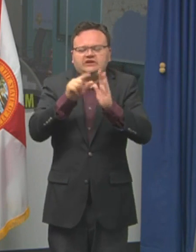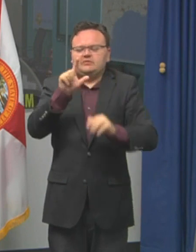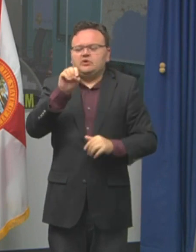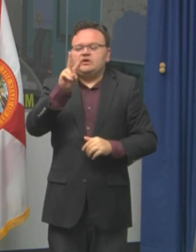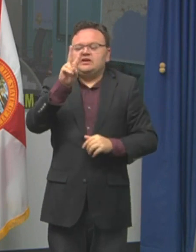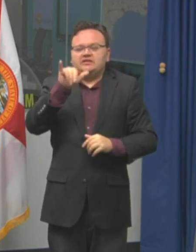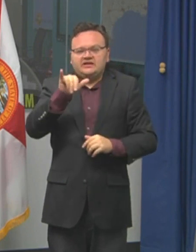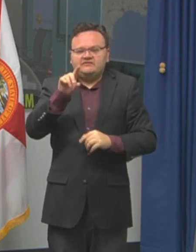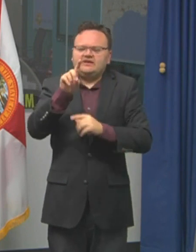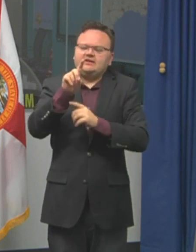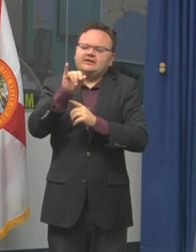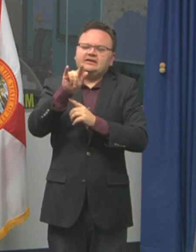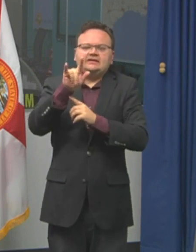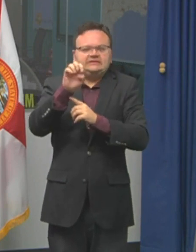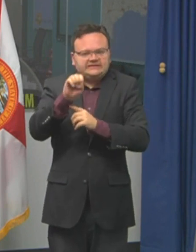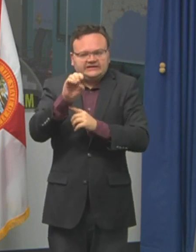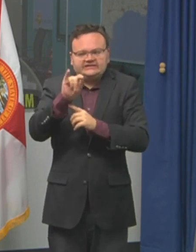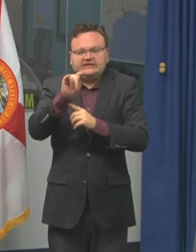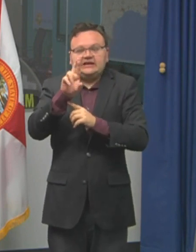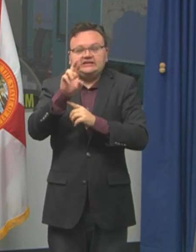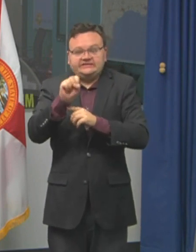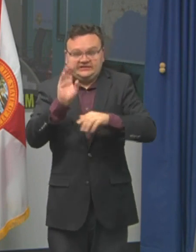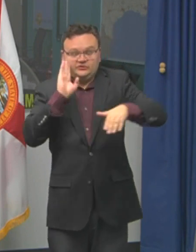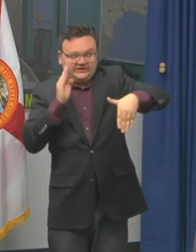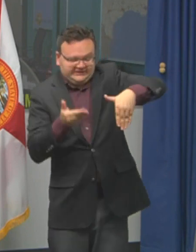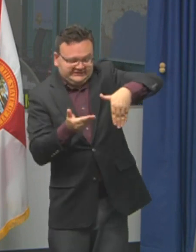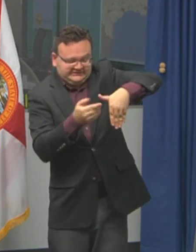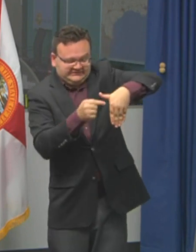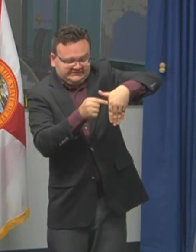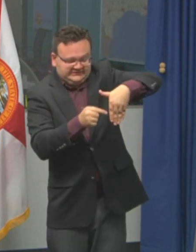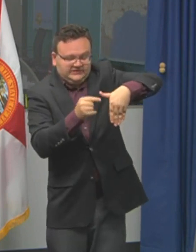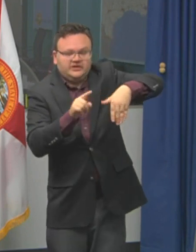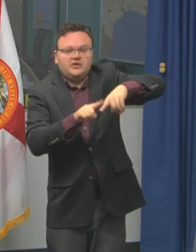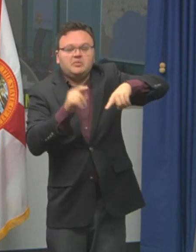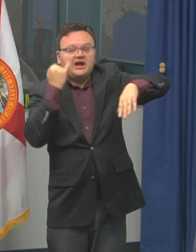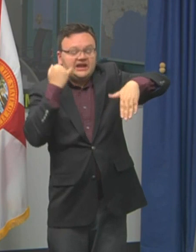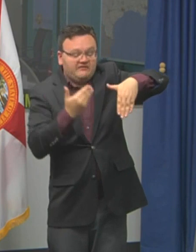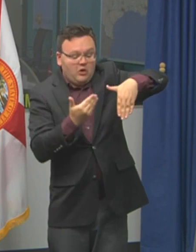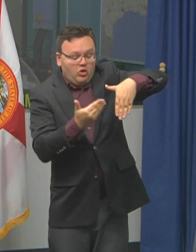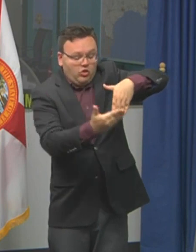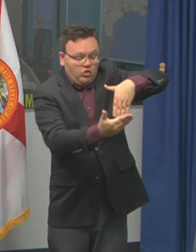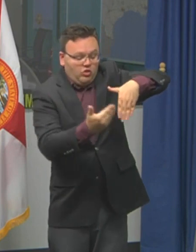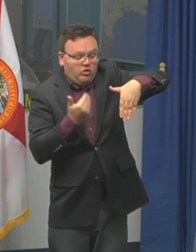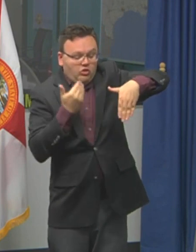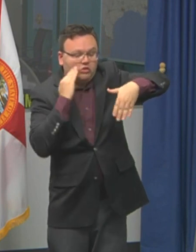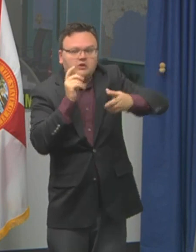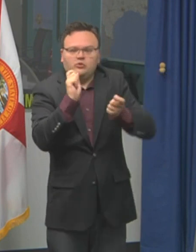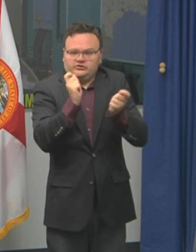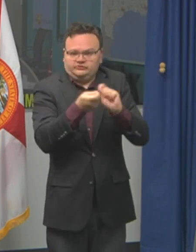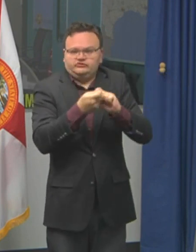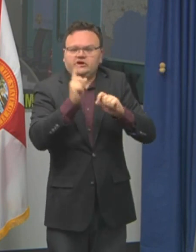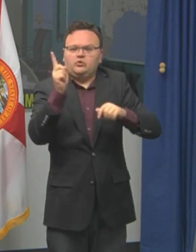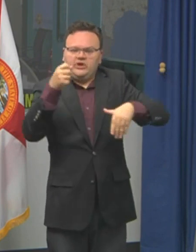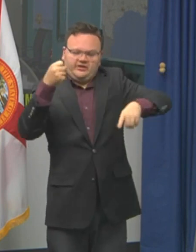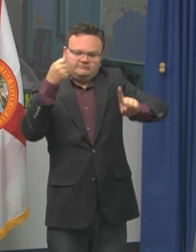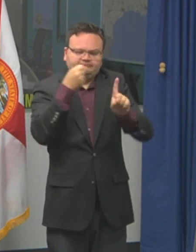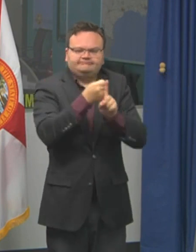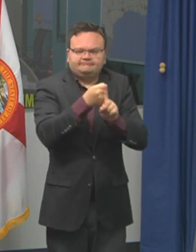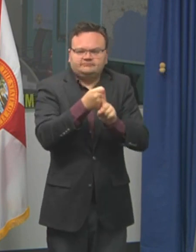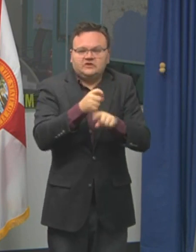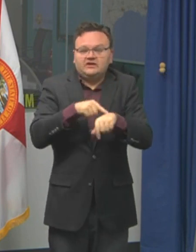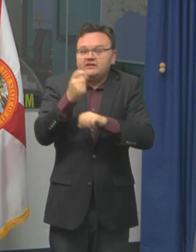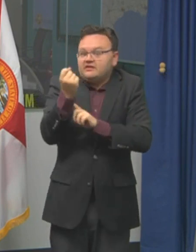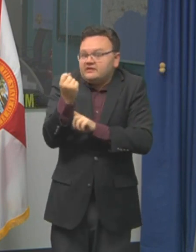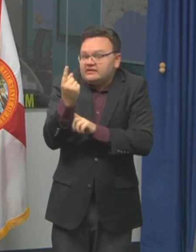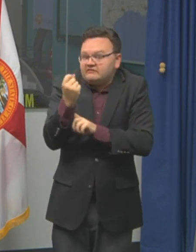landfall. But if it does wobble one way or another, mean, that obviously would impact that. So so we may see an update in the track at the 11 a.m. And